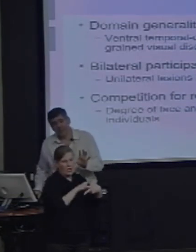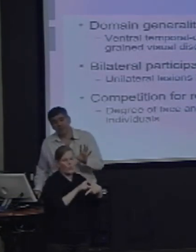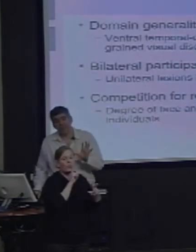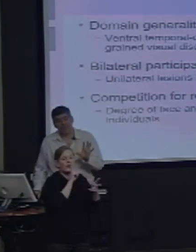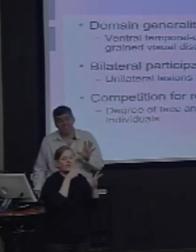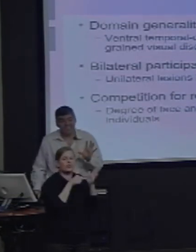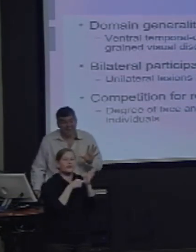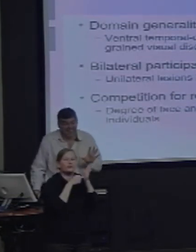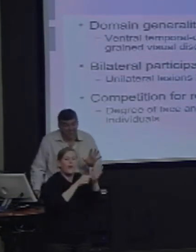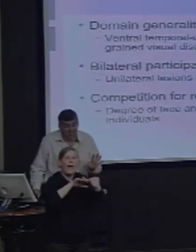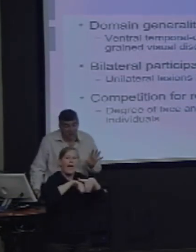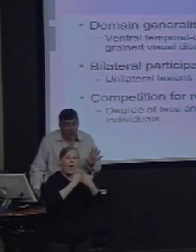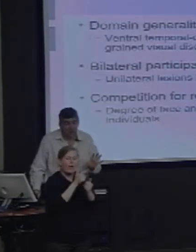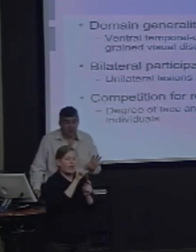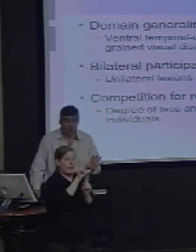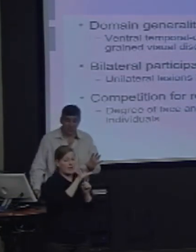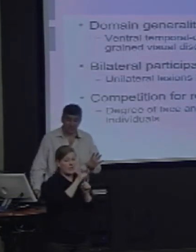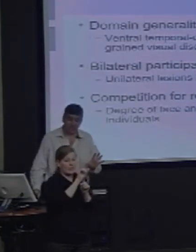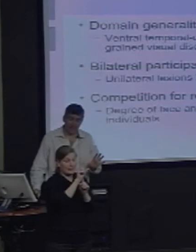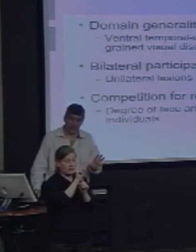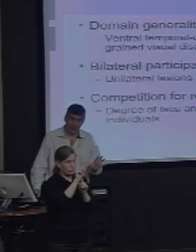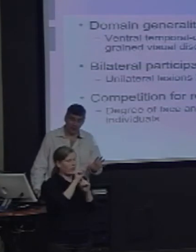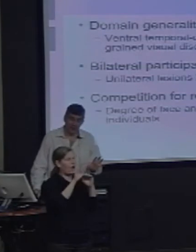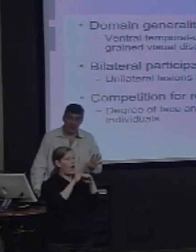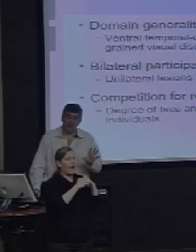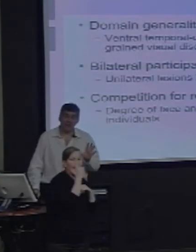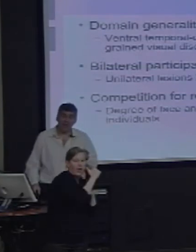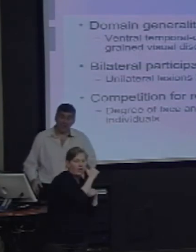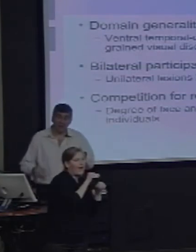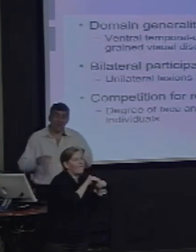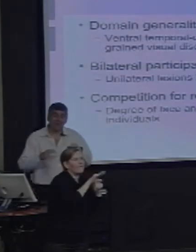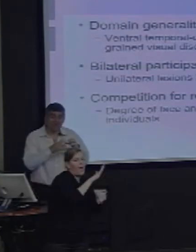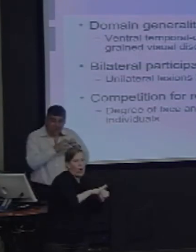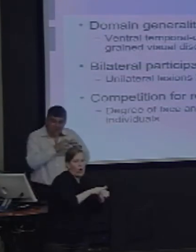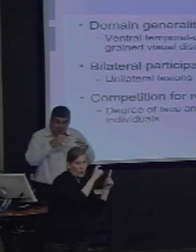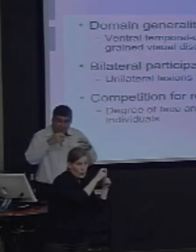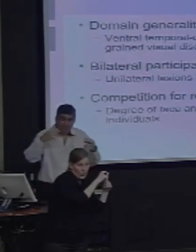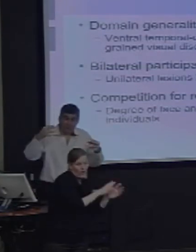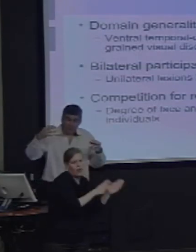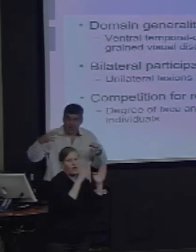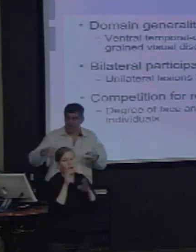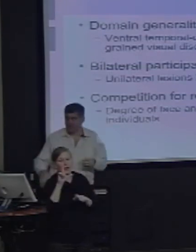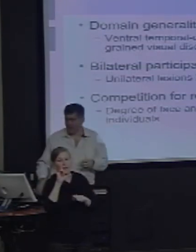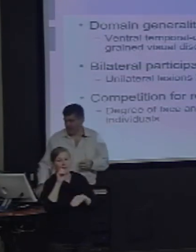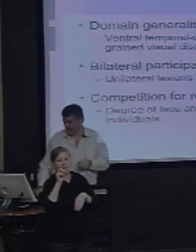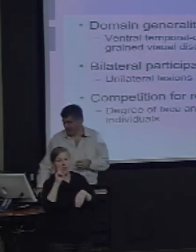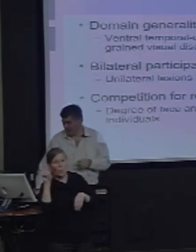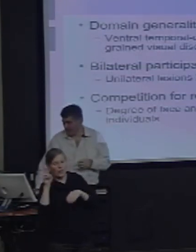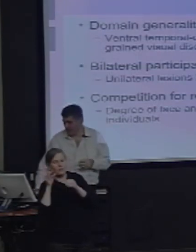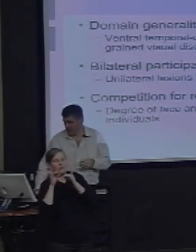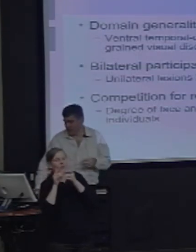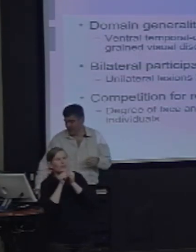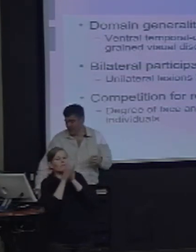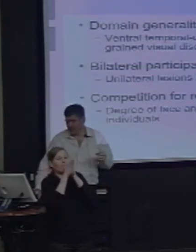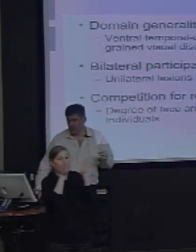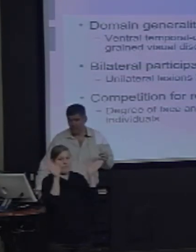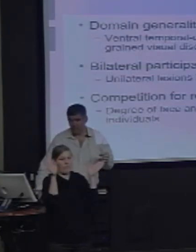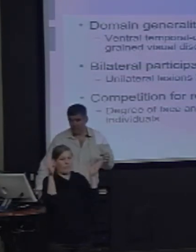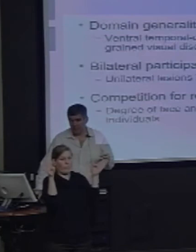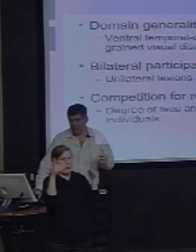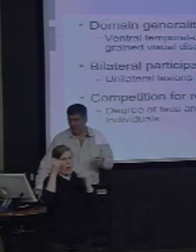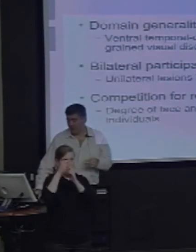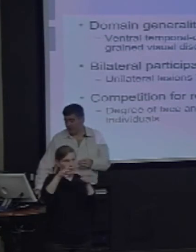left hemisphere affect not just word processing, but visual processing with increasing